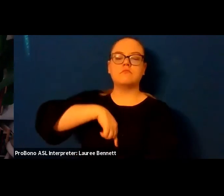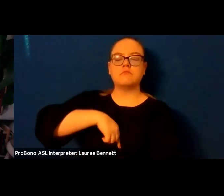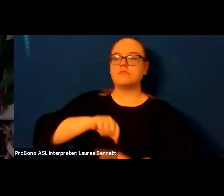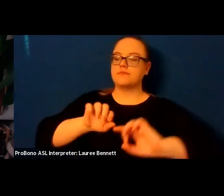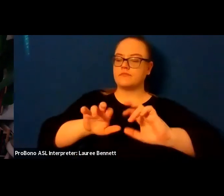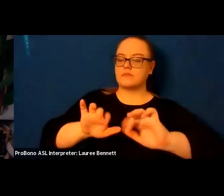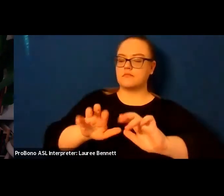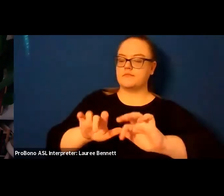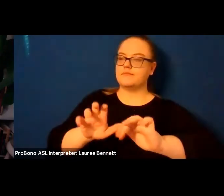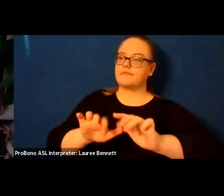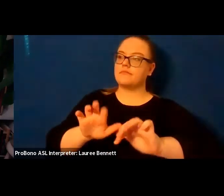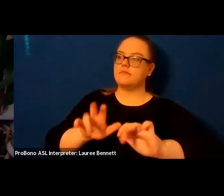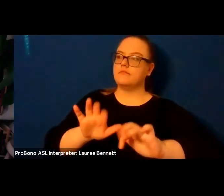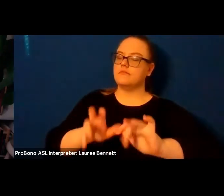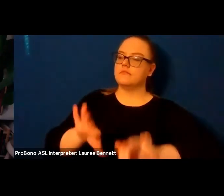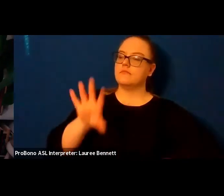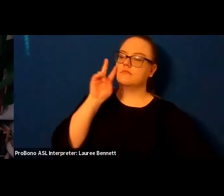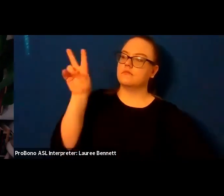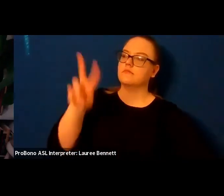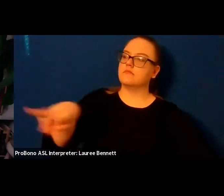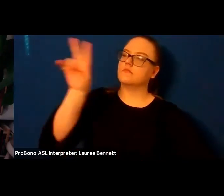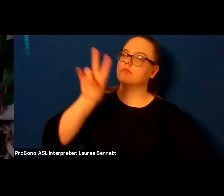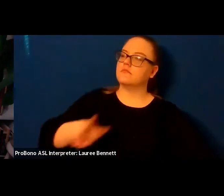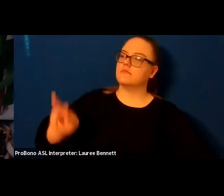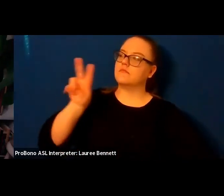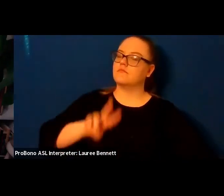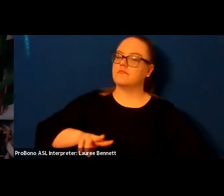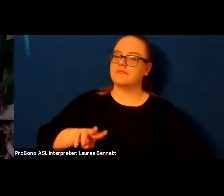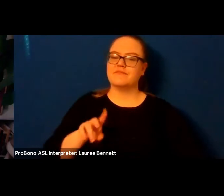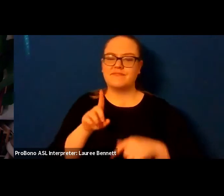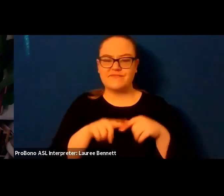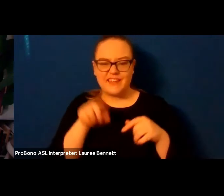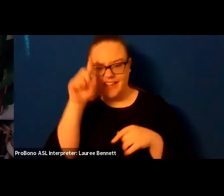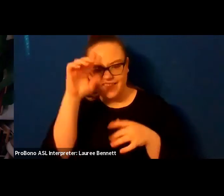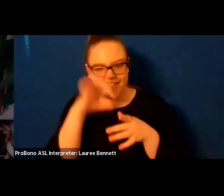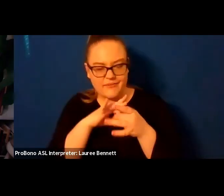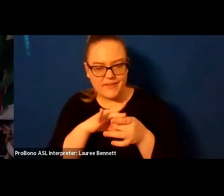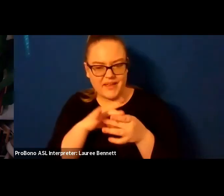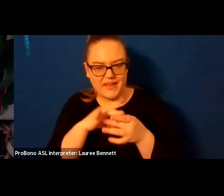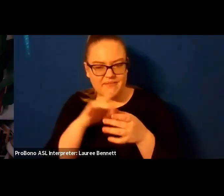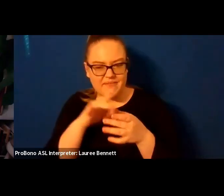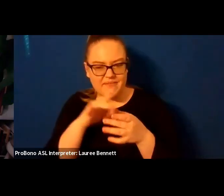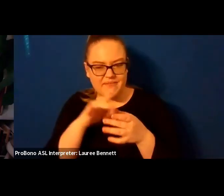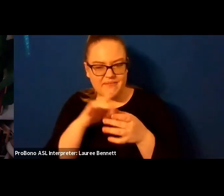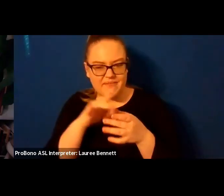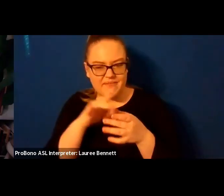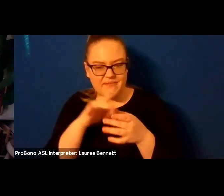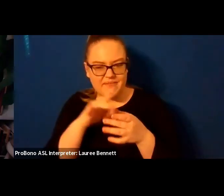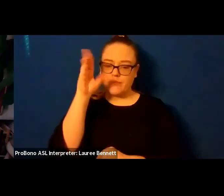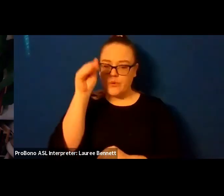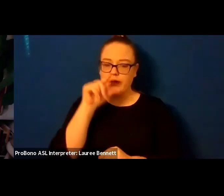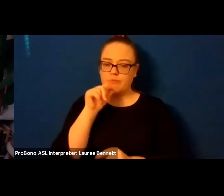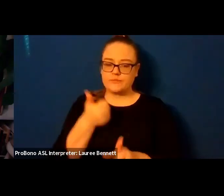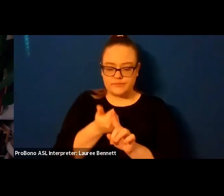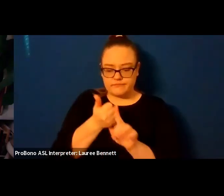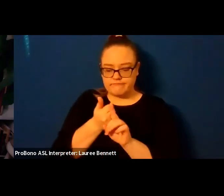incessant how can you not think of the breadcrumbs in the boy's pocket of the crow half dead